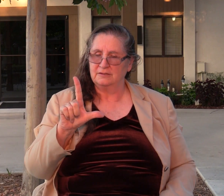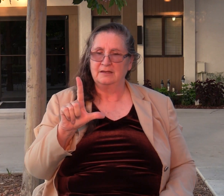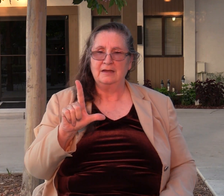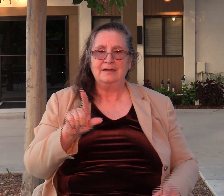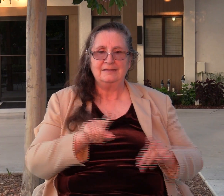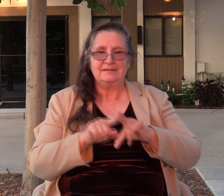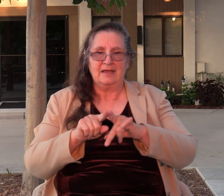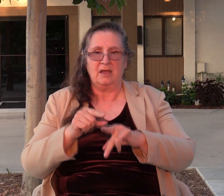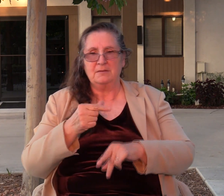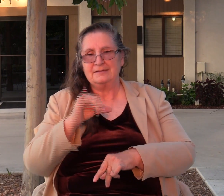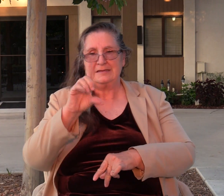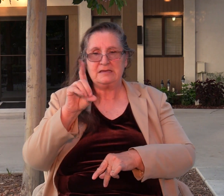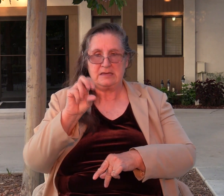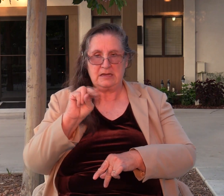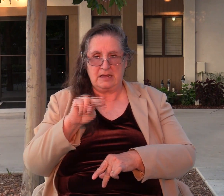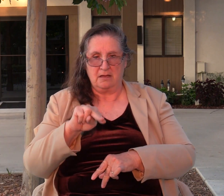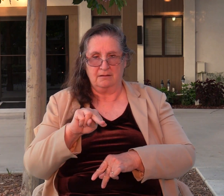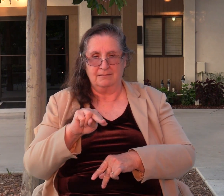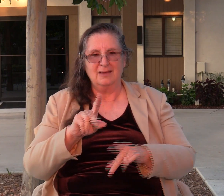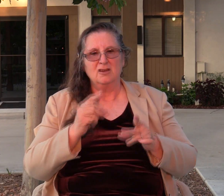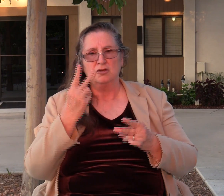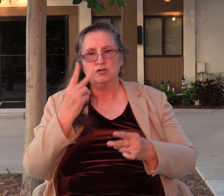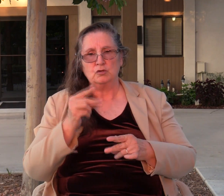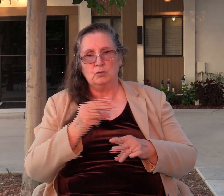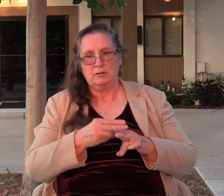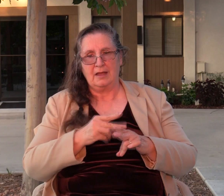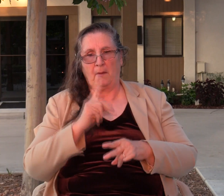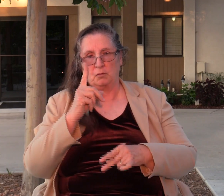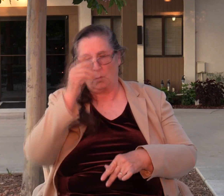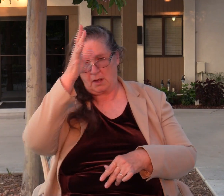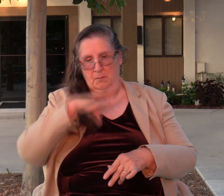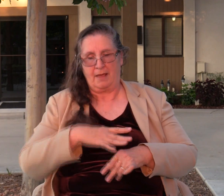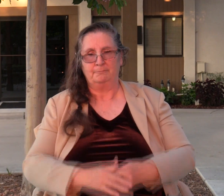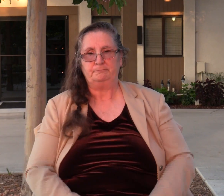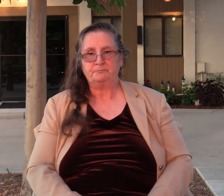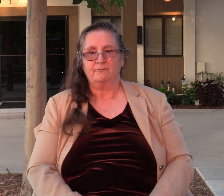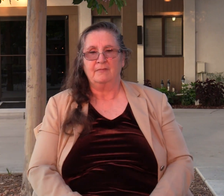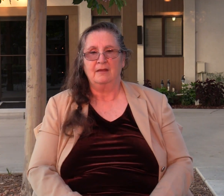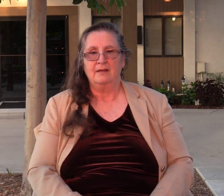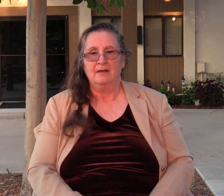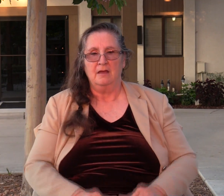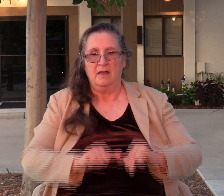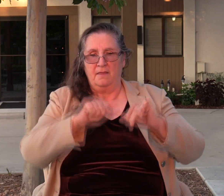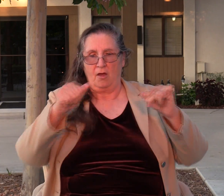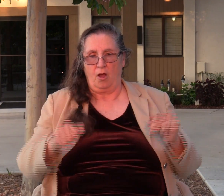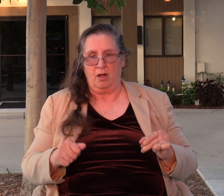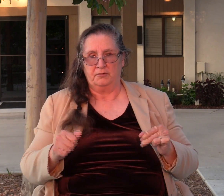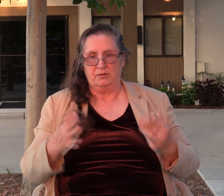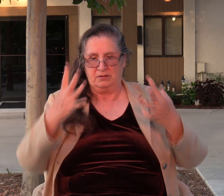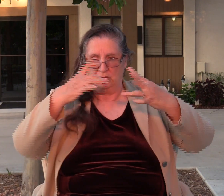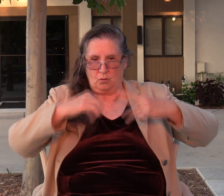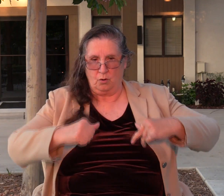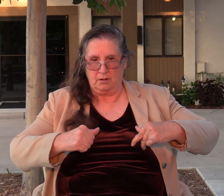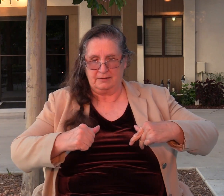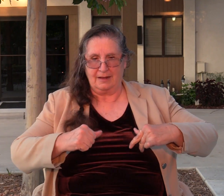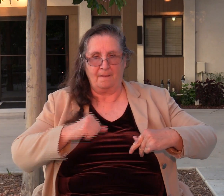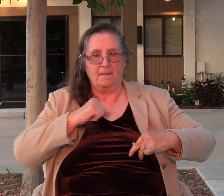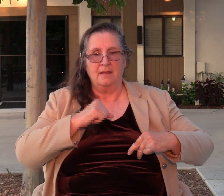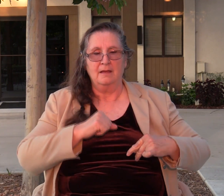it means, you know, Baal contends. Remember Gideon went and he tore down the altars to Baal that his father had built and he contended with Baal and